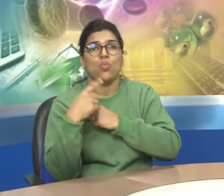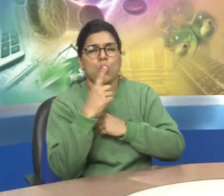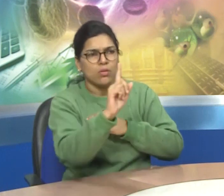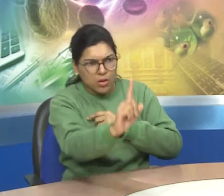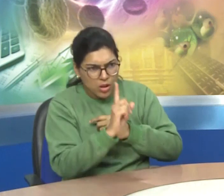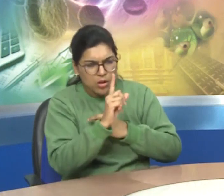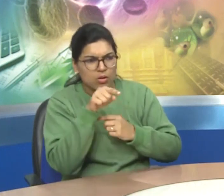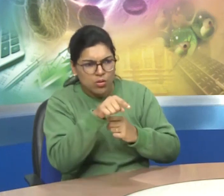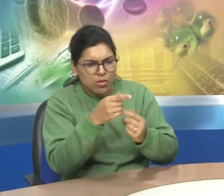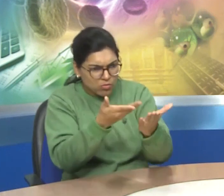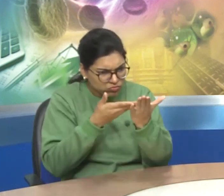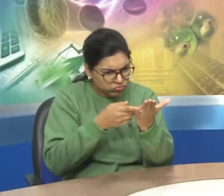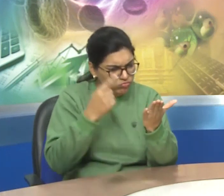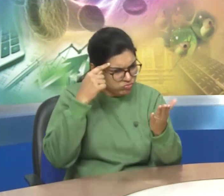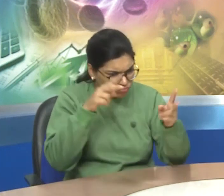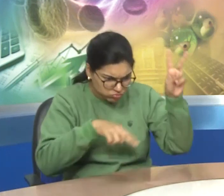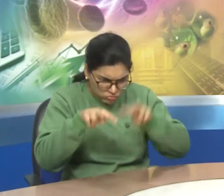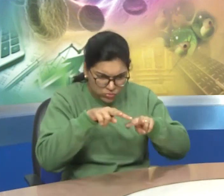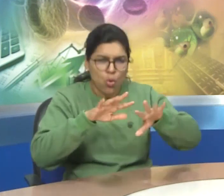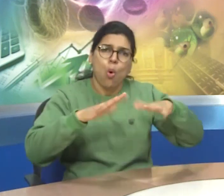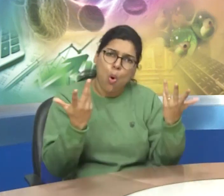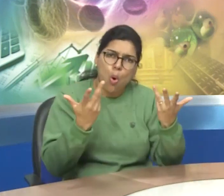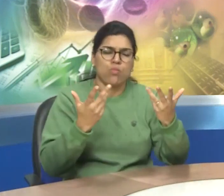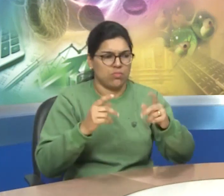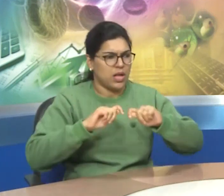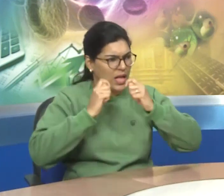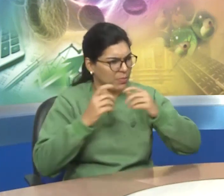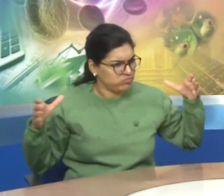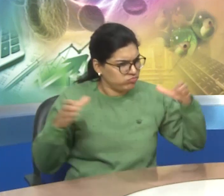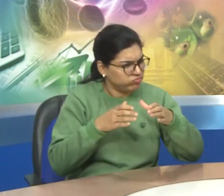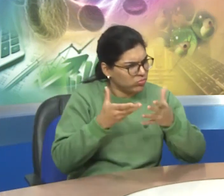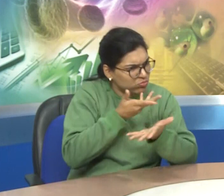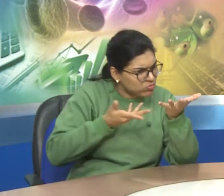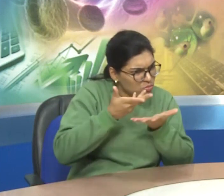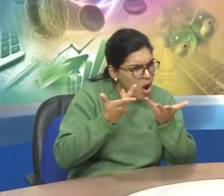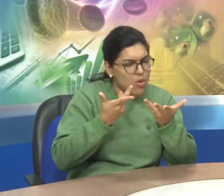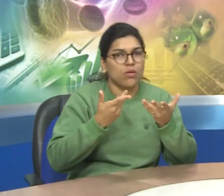to the parliament individually as well as collectively